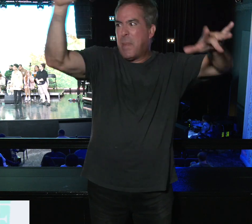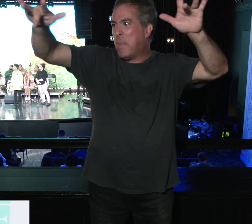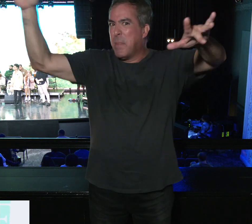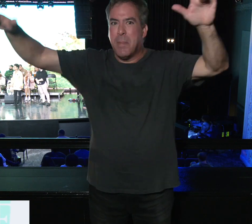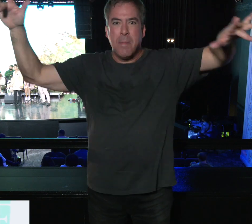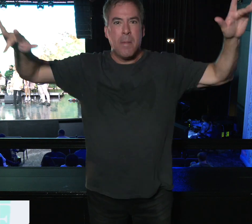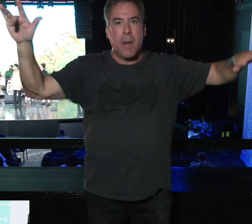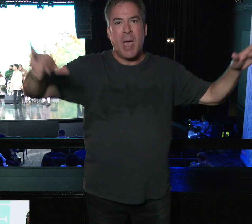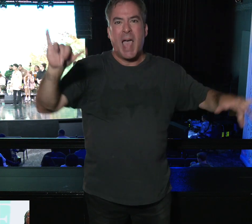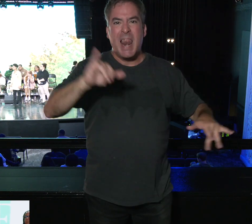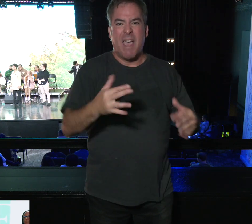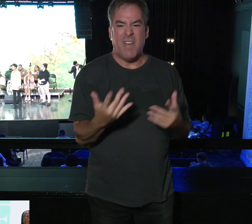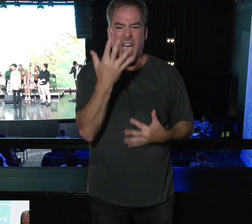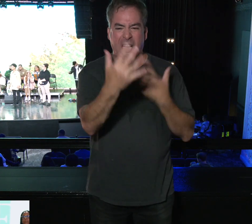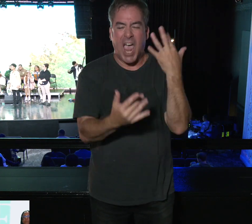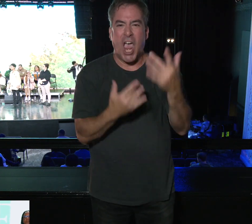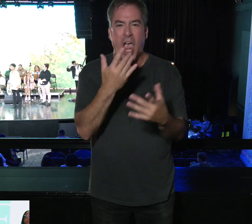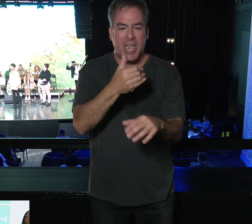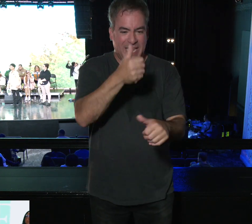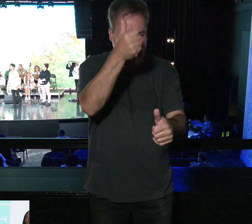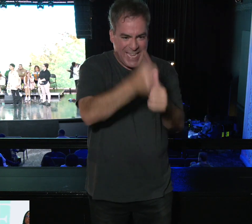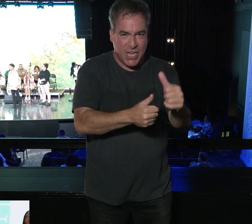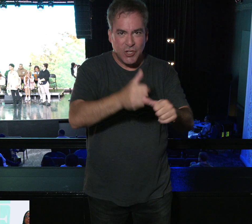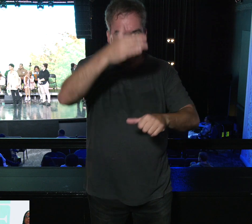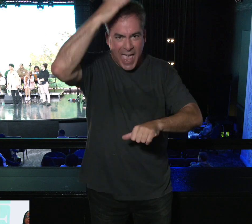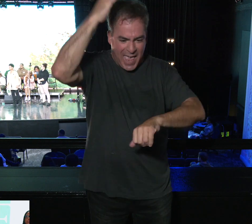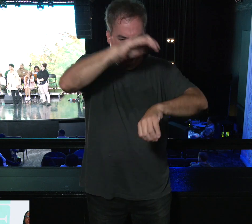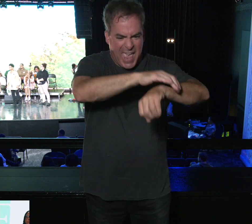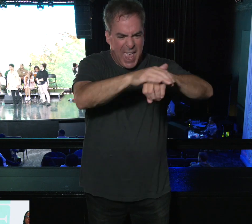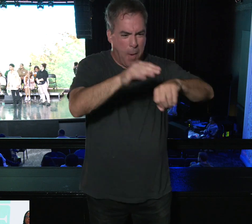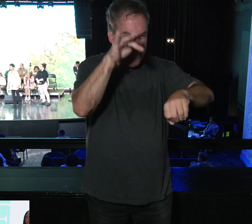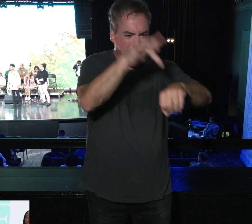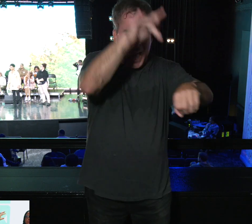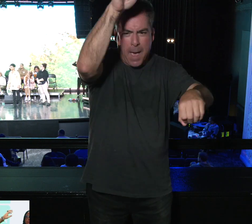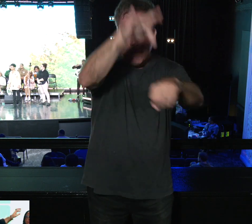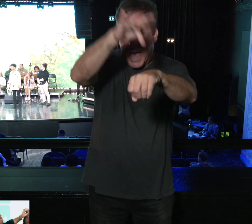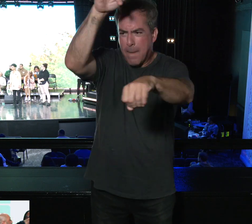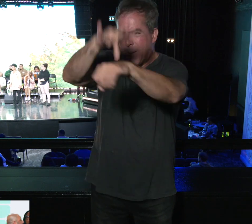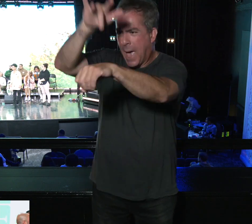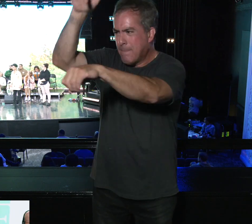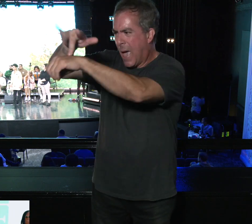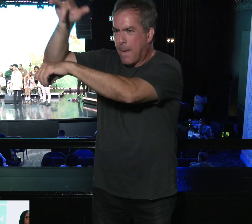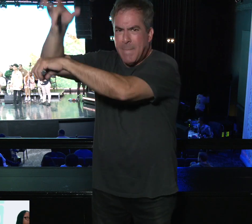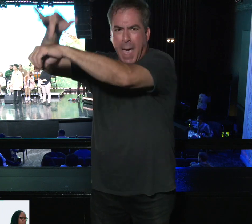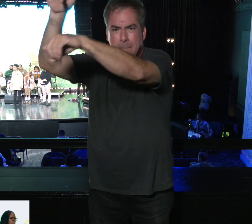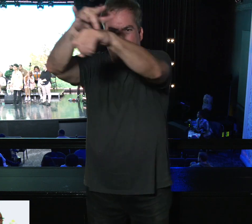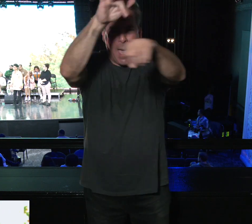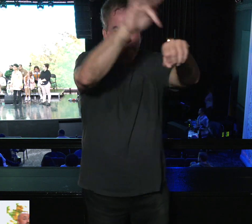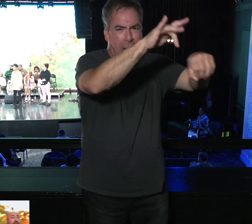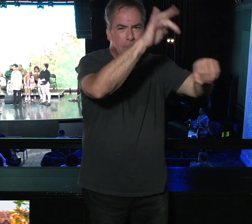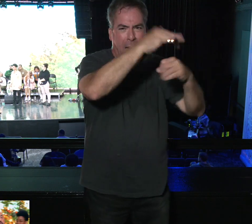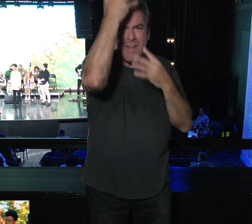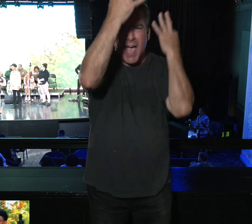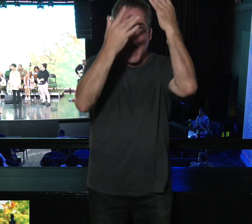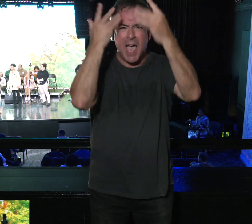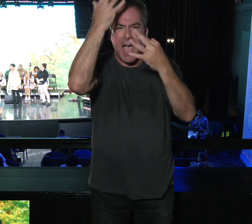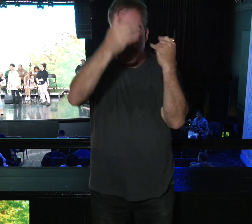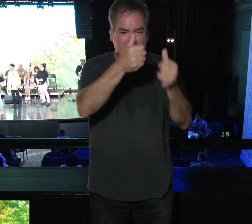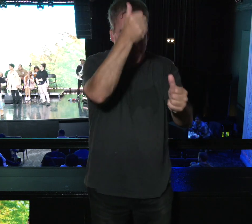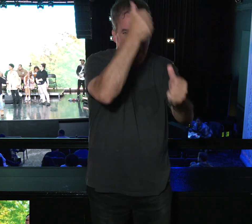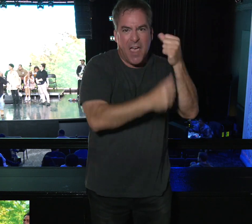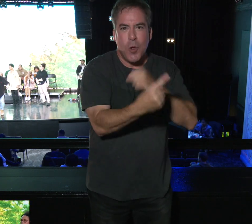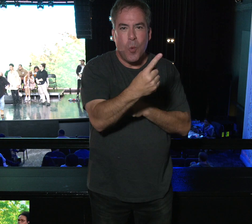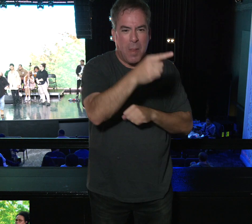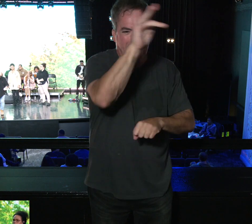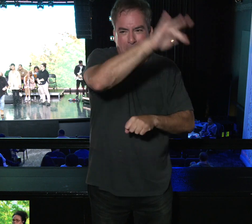and rest on each of them. goes, poof, poof, poof, poof, poof, poof. Everybody,